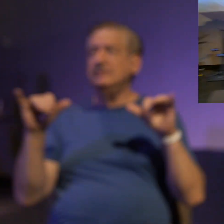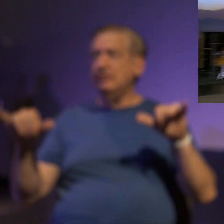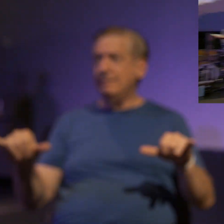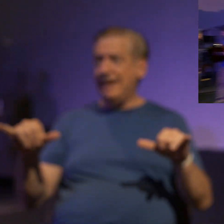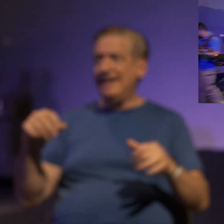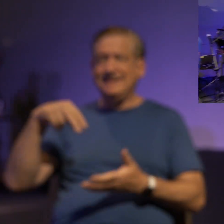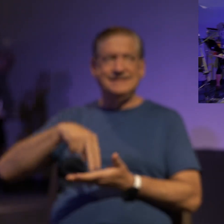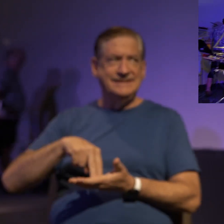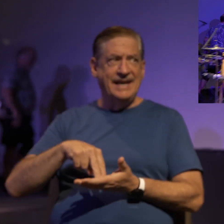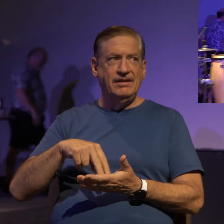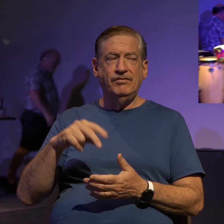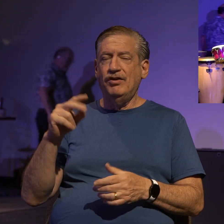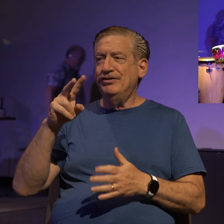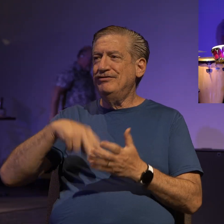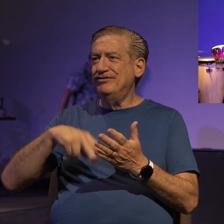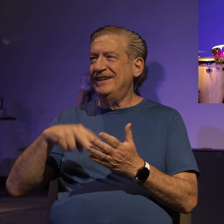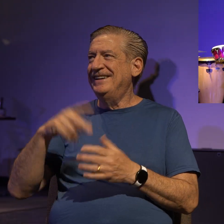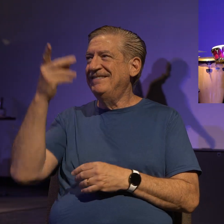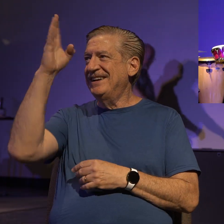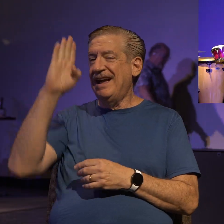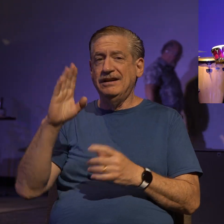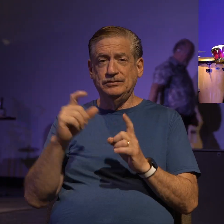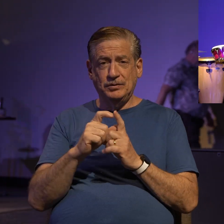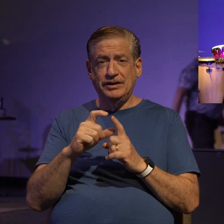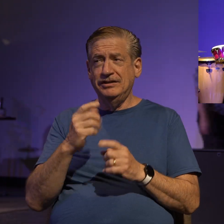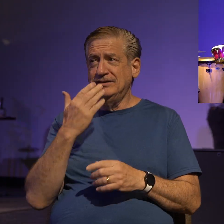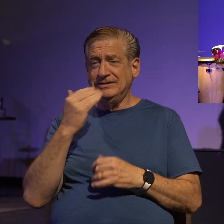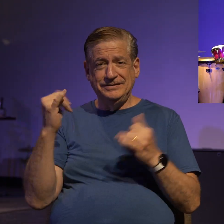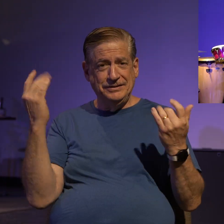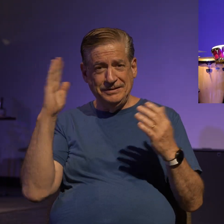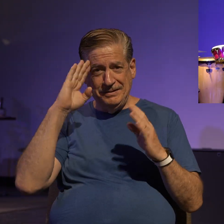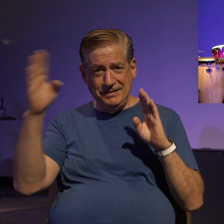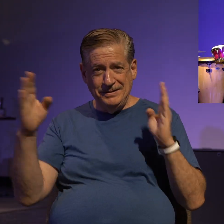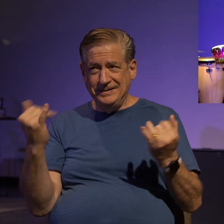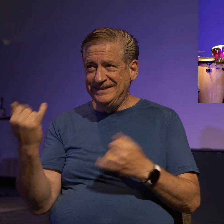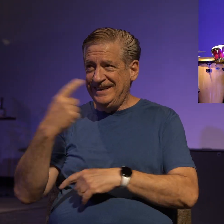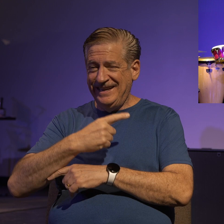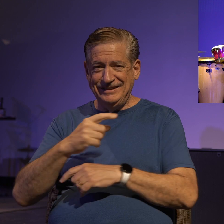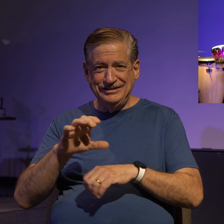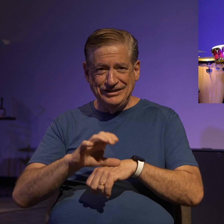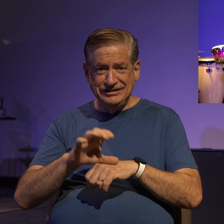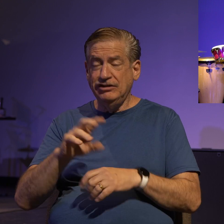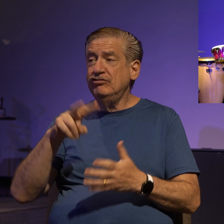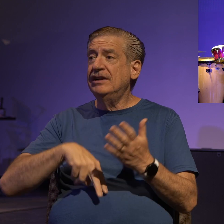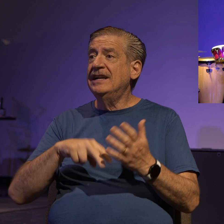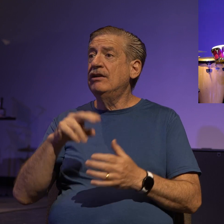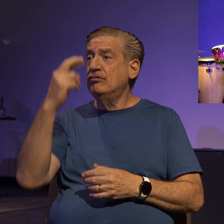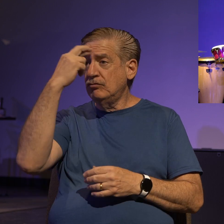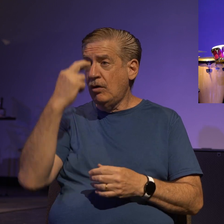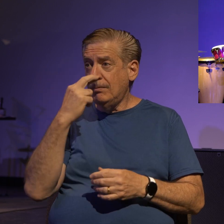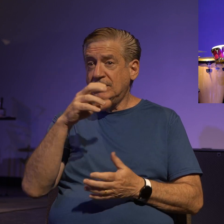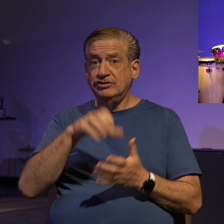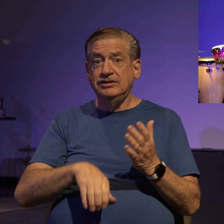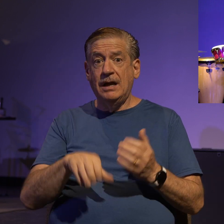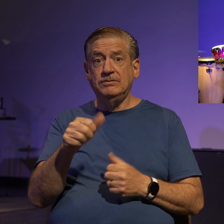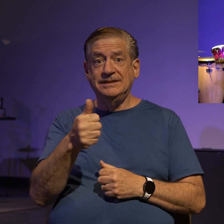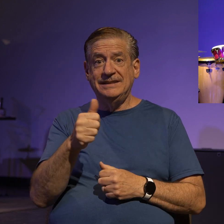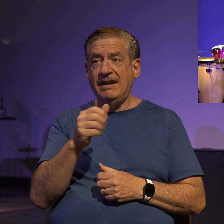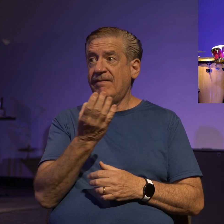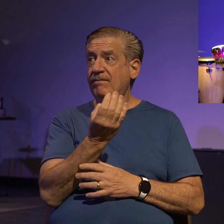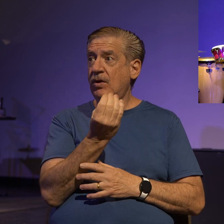Good morning, church. So today's reading is going to be from Romans chapter 10, verses 14 through 21.